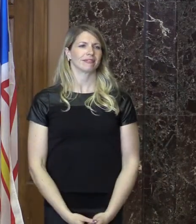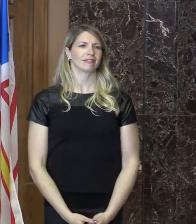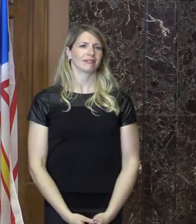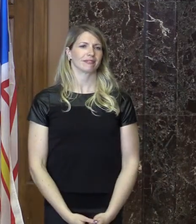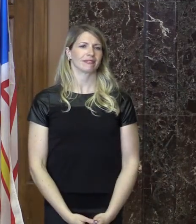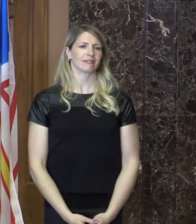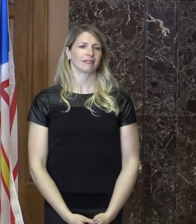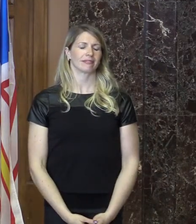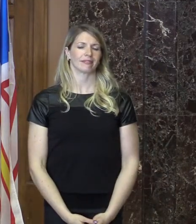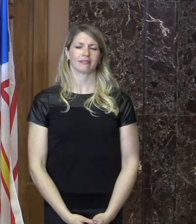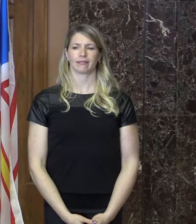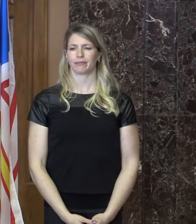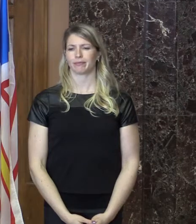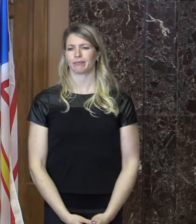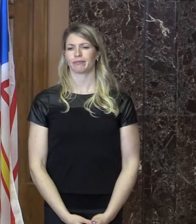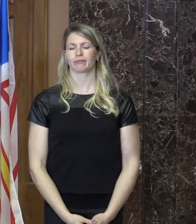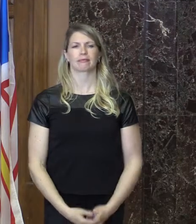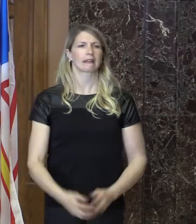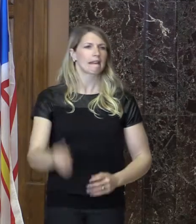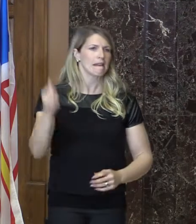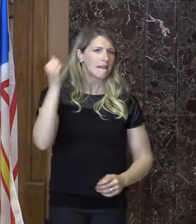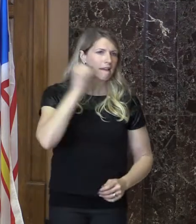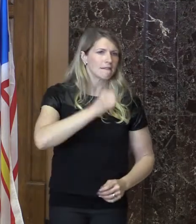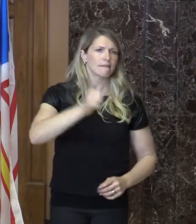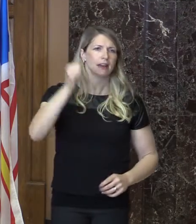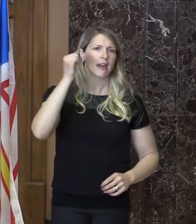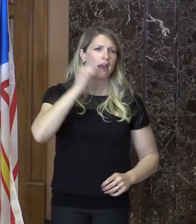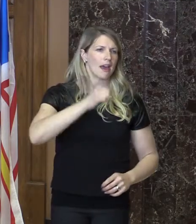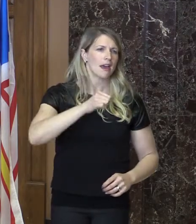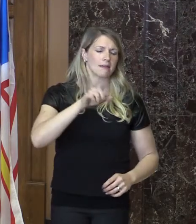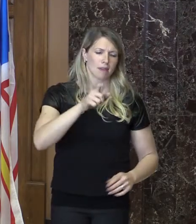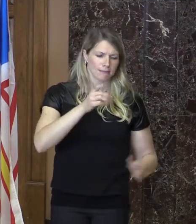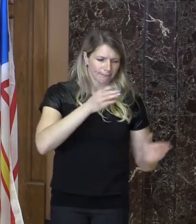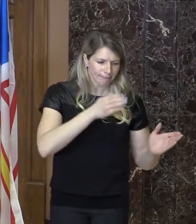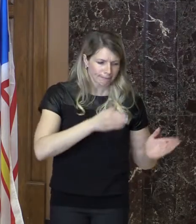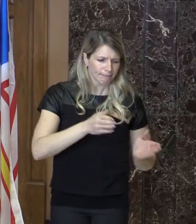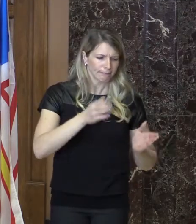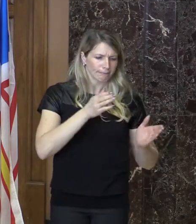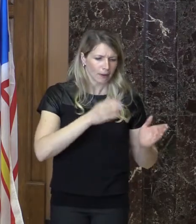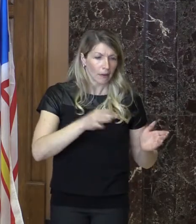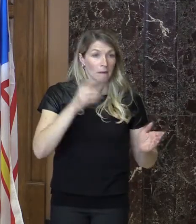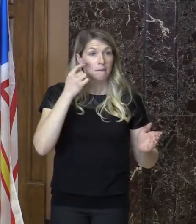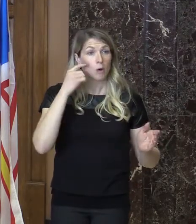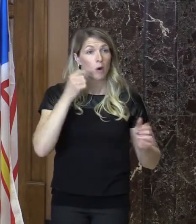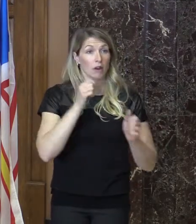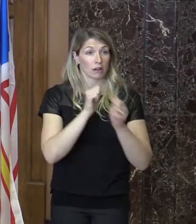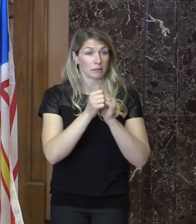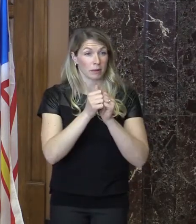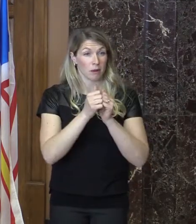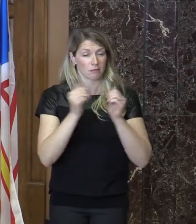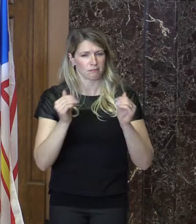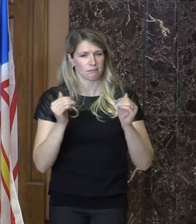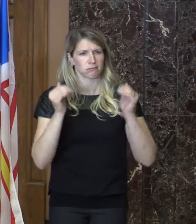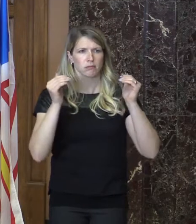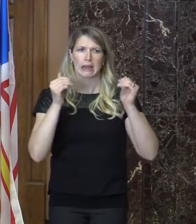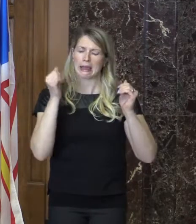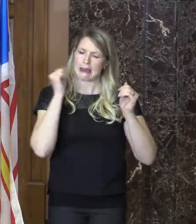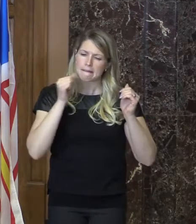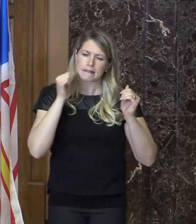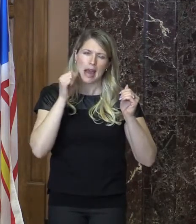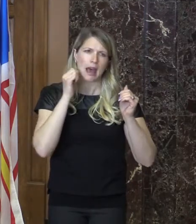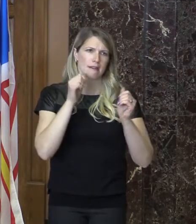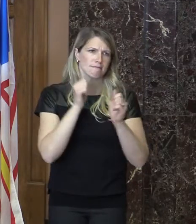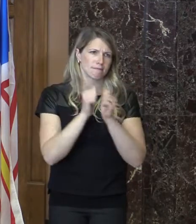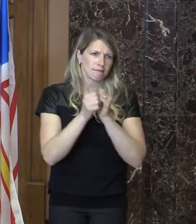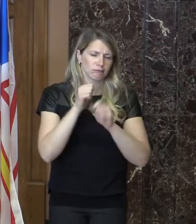Day in and day out, you must prepare yourself to compete at the highest levels. So I